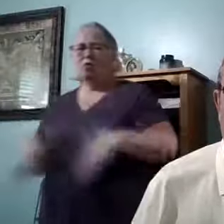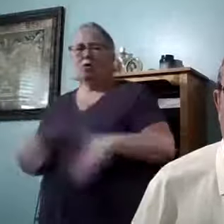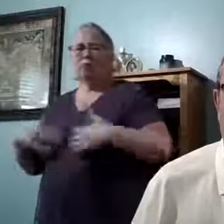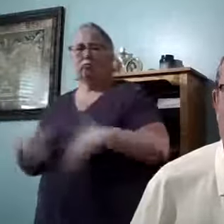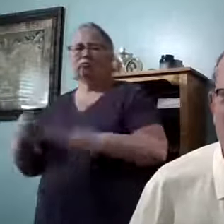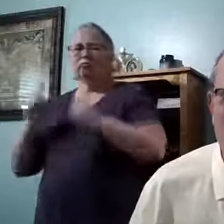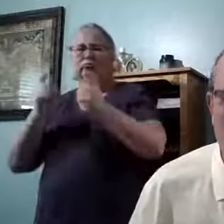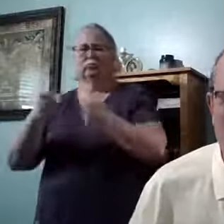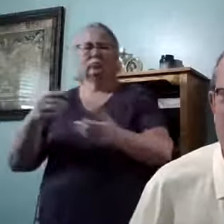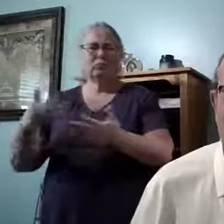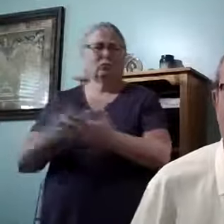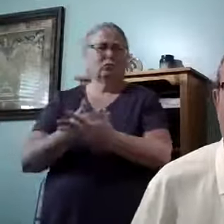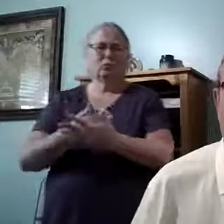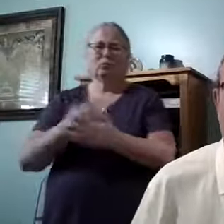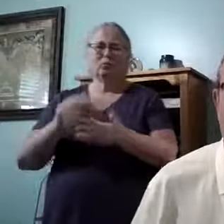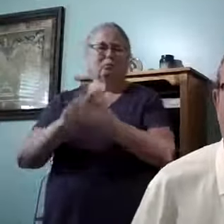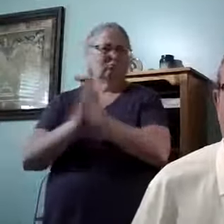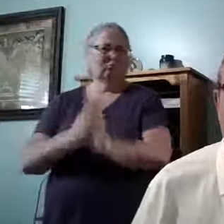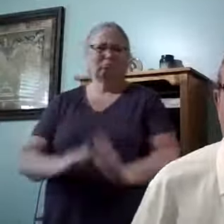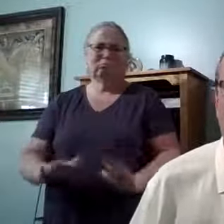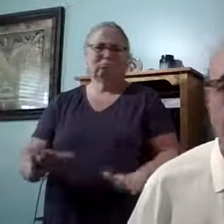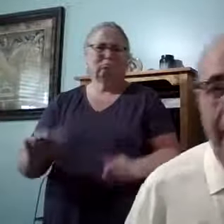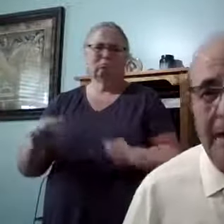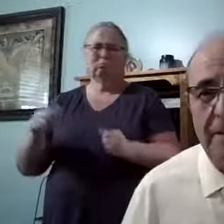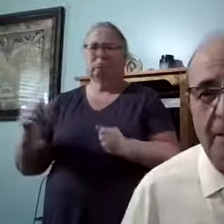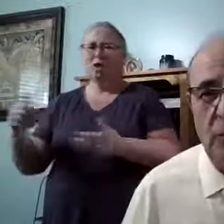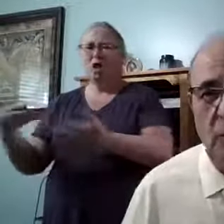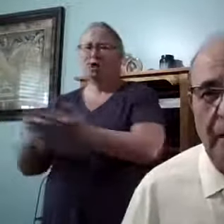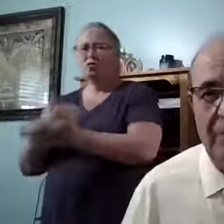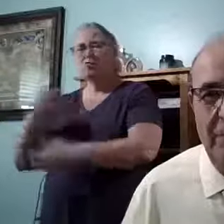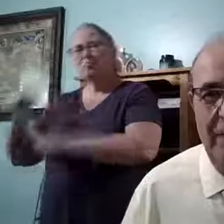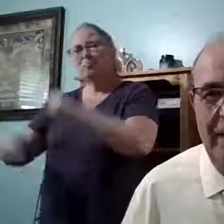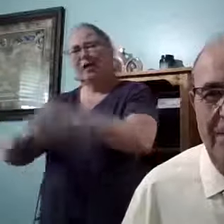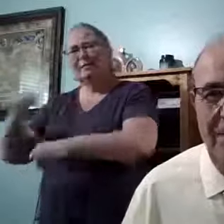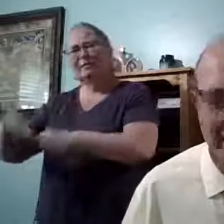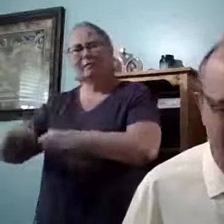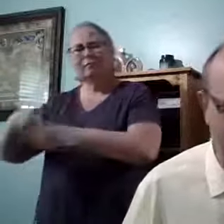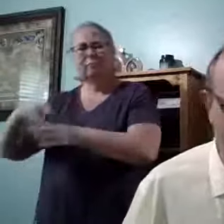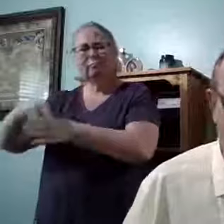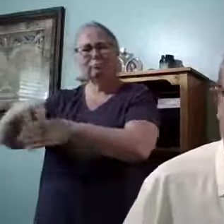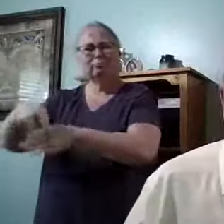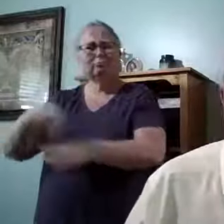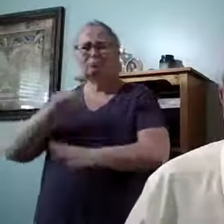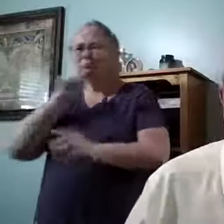peace. A new suit won't give you peace. A new bicycle won't give you peace.